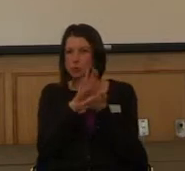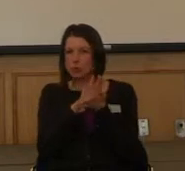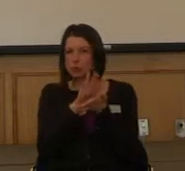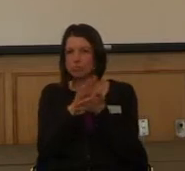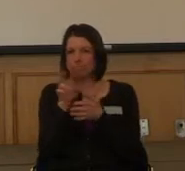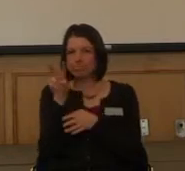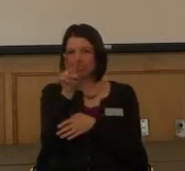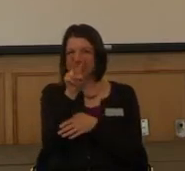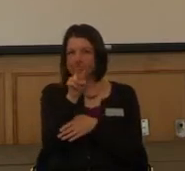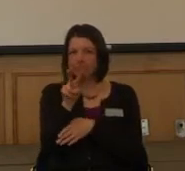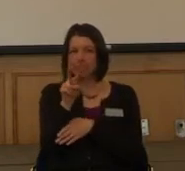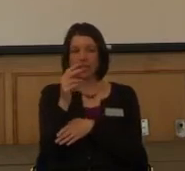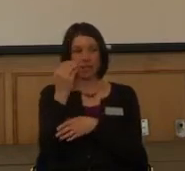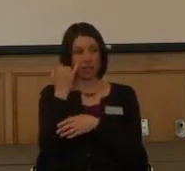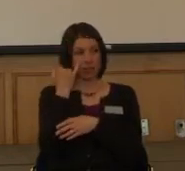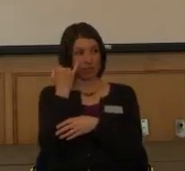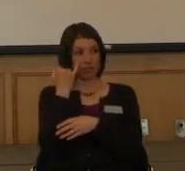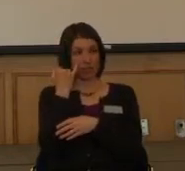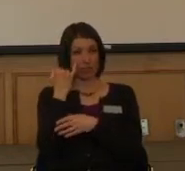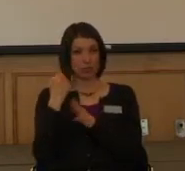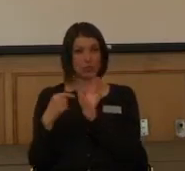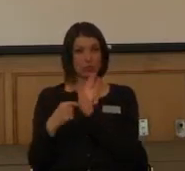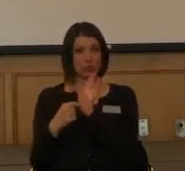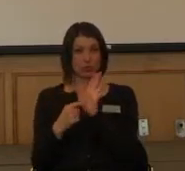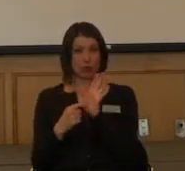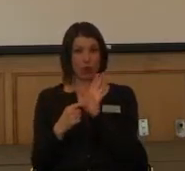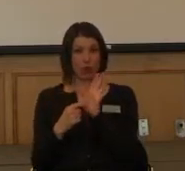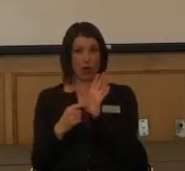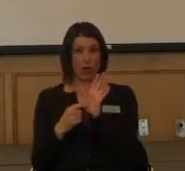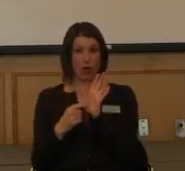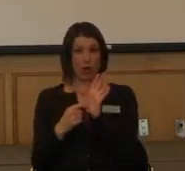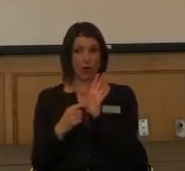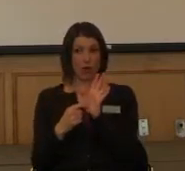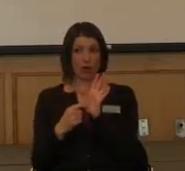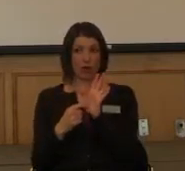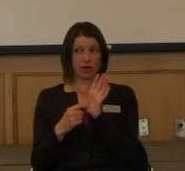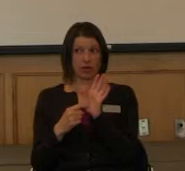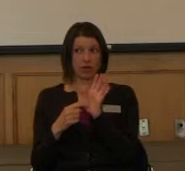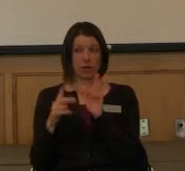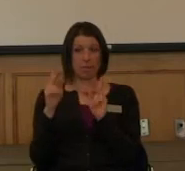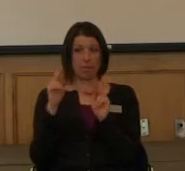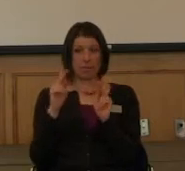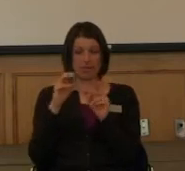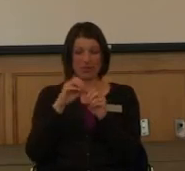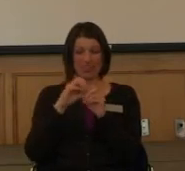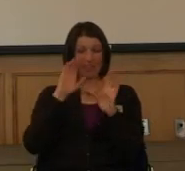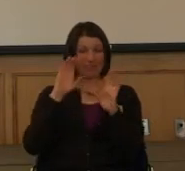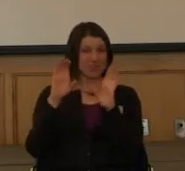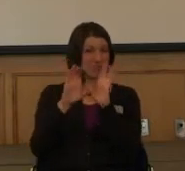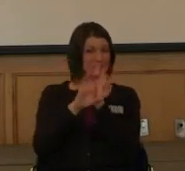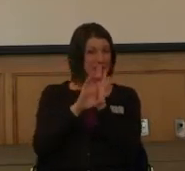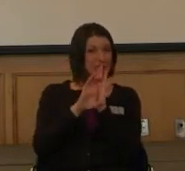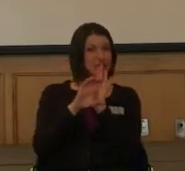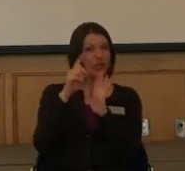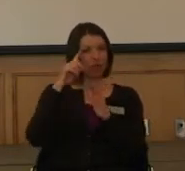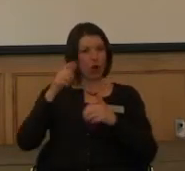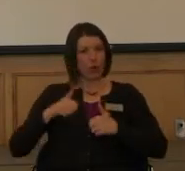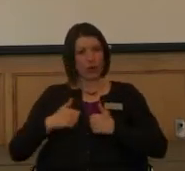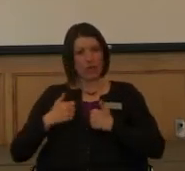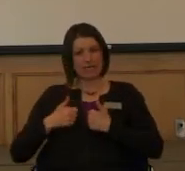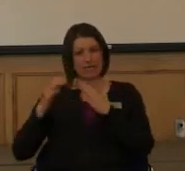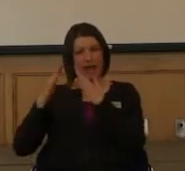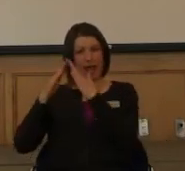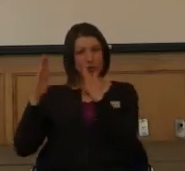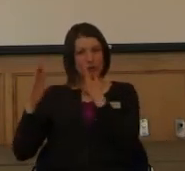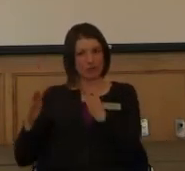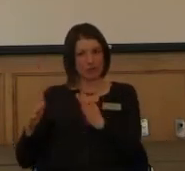If you show some folks, you know, with disabilities in some of those, those photos, especially for like residence housing,